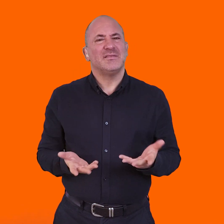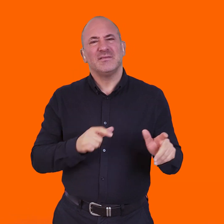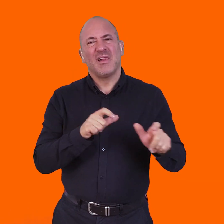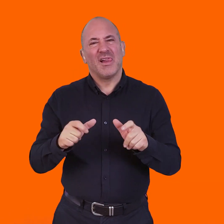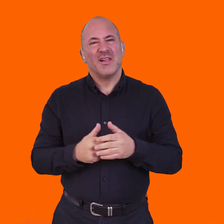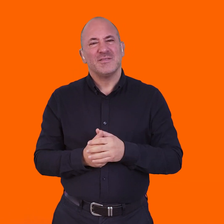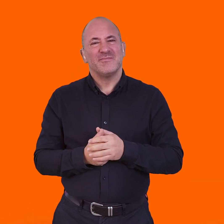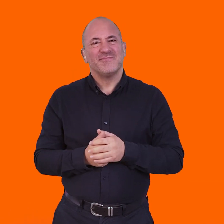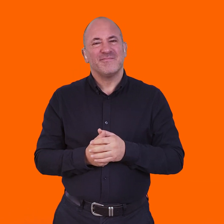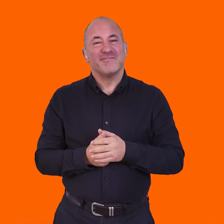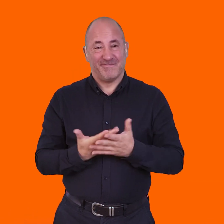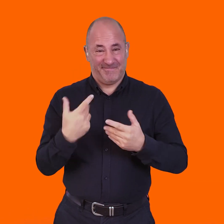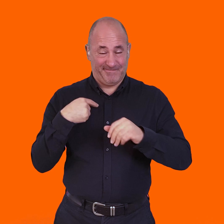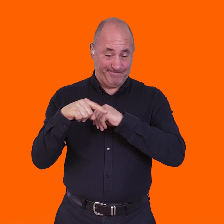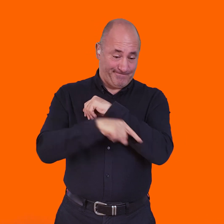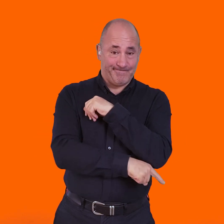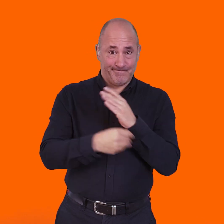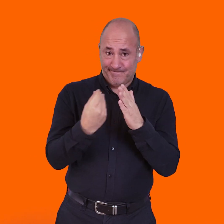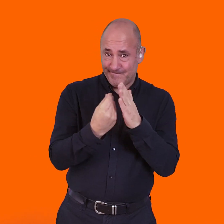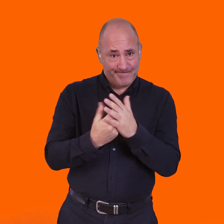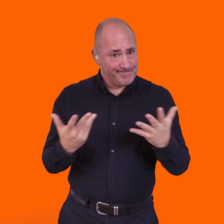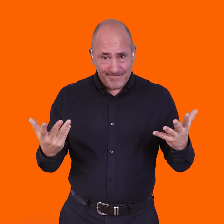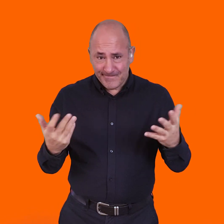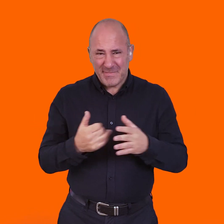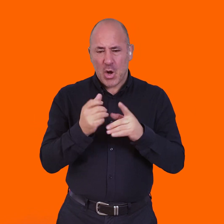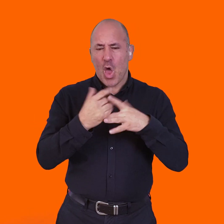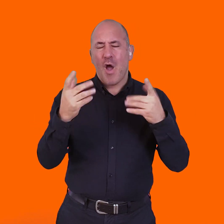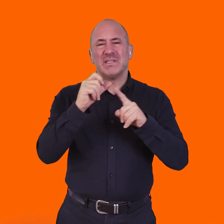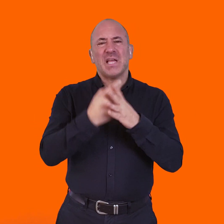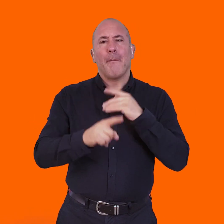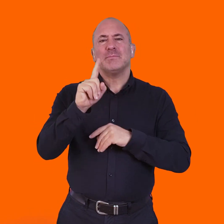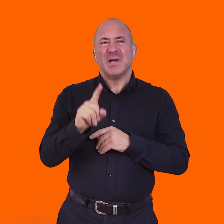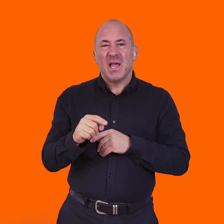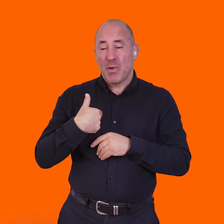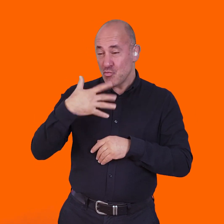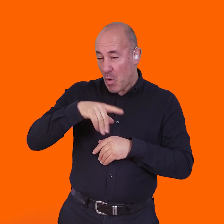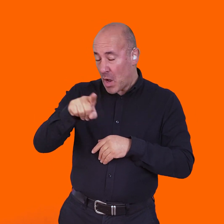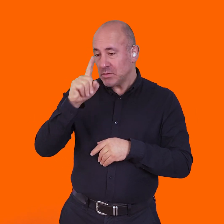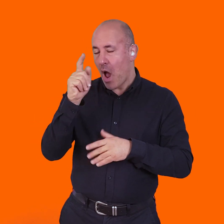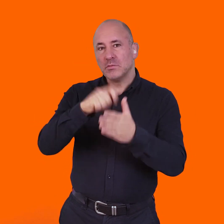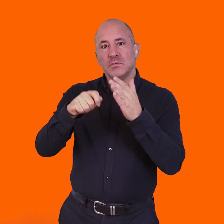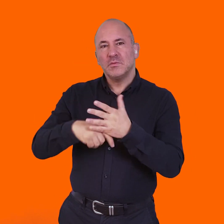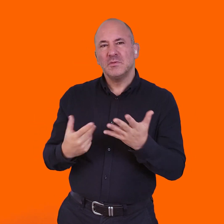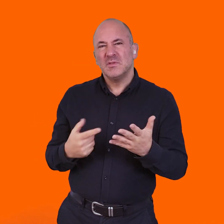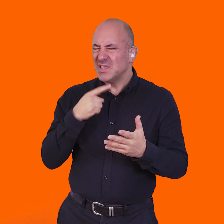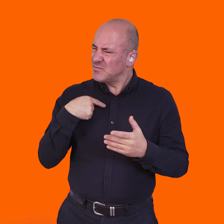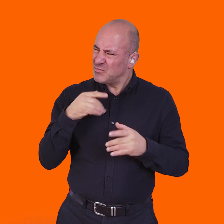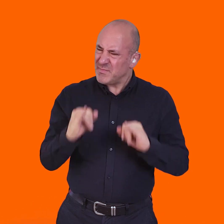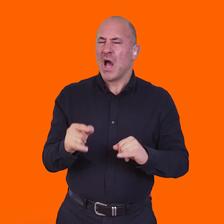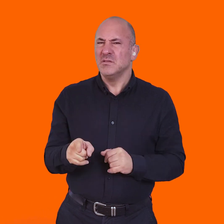able to afford it and, you know, poverty still means that, you know, a lot of disabled people don't get the kit they want. think it's